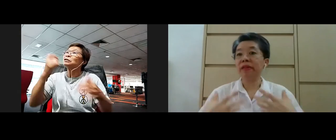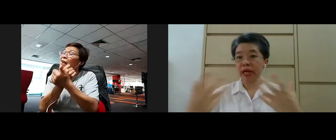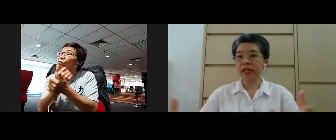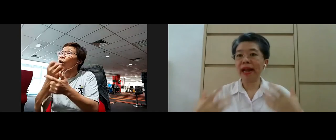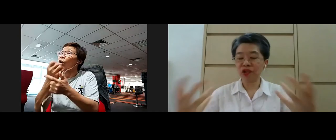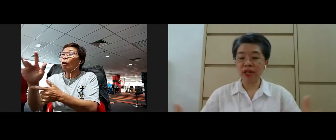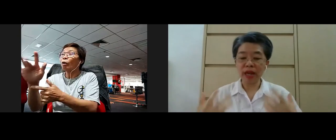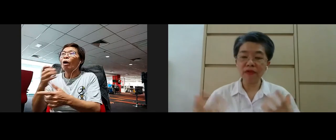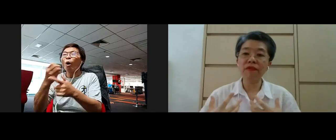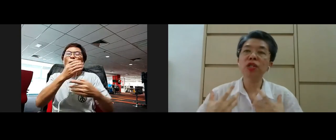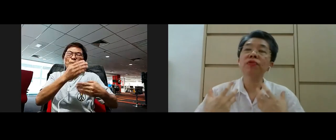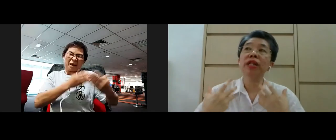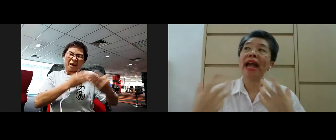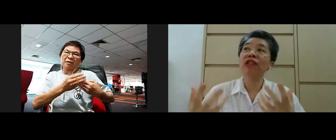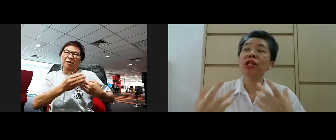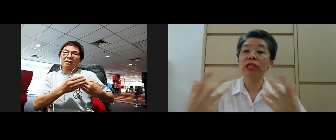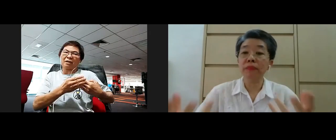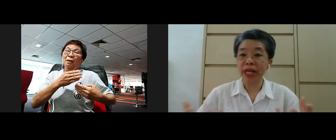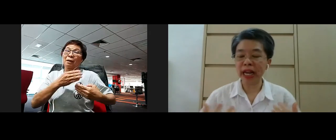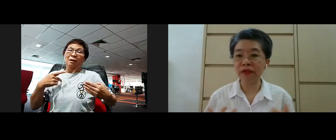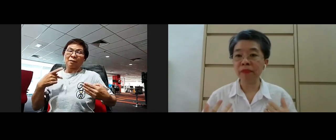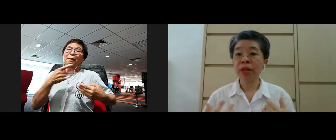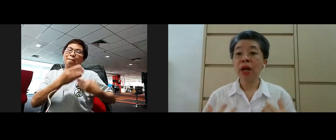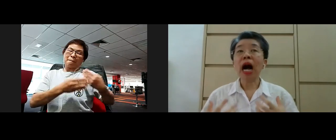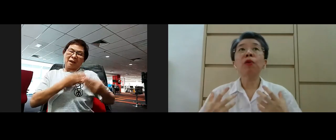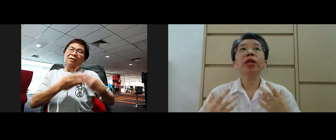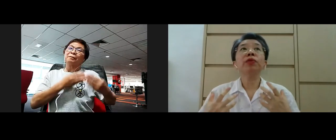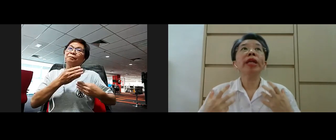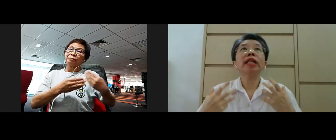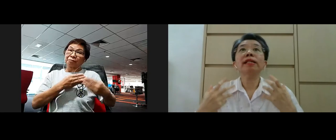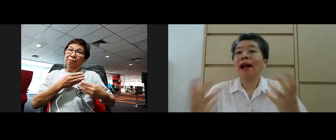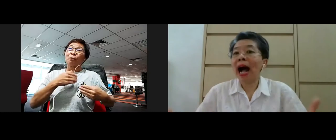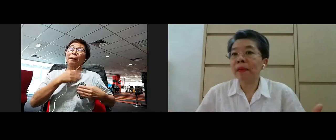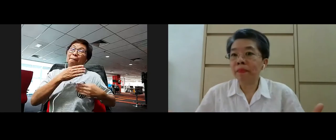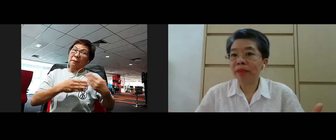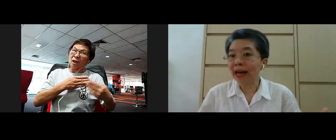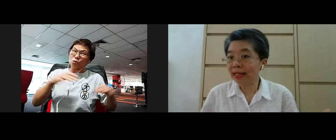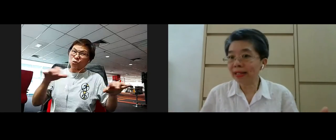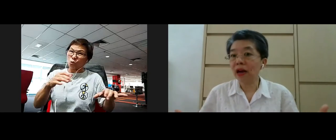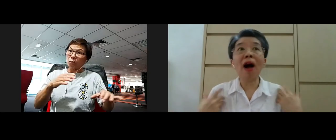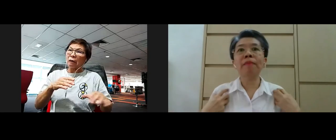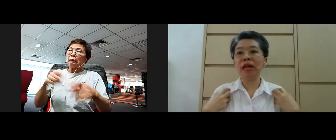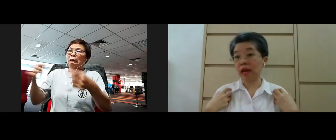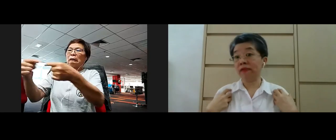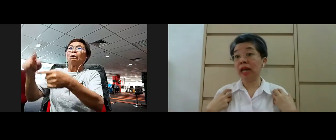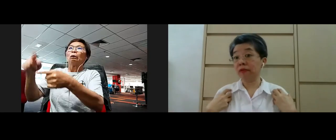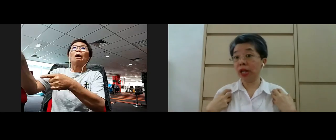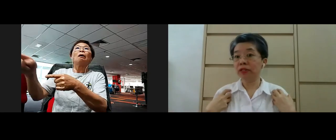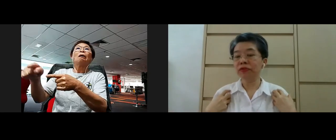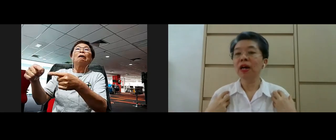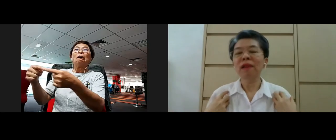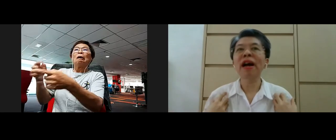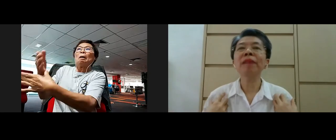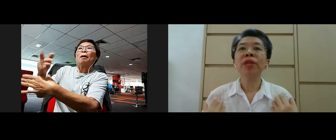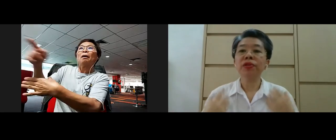behavior this action refers to the action or the behavior are we doing things that harm others or harm ourselves